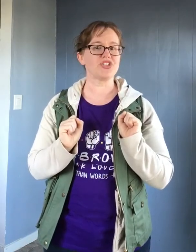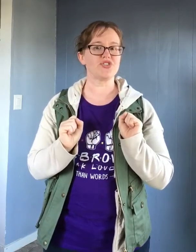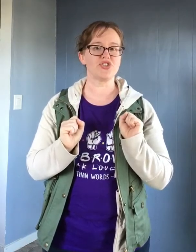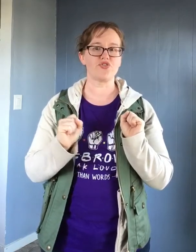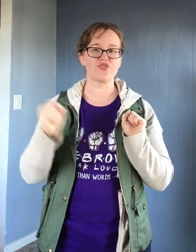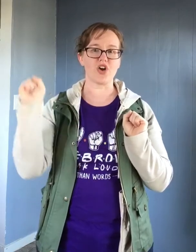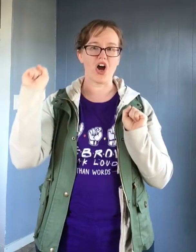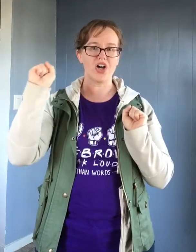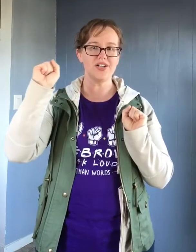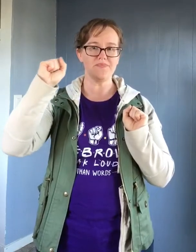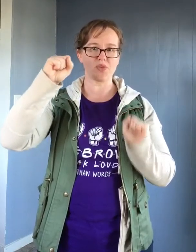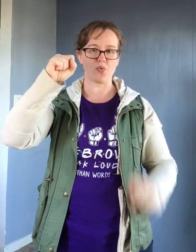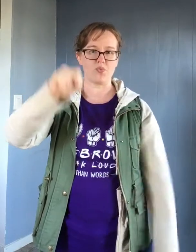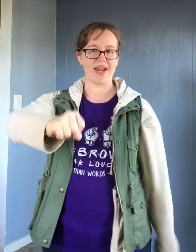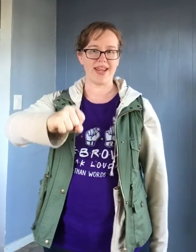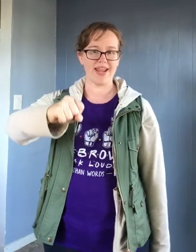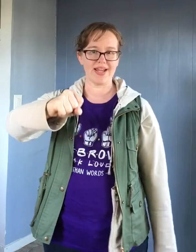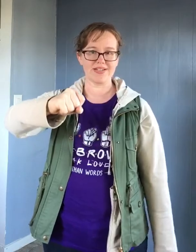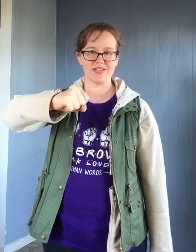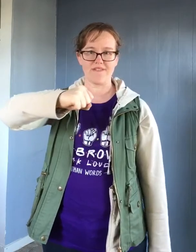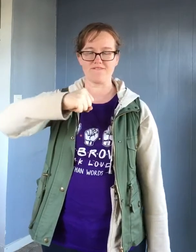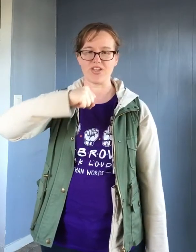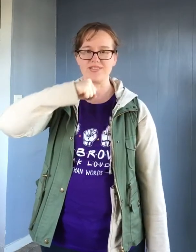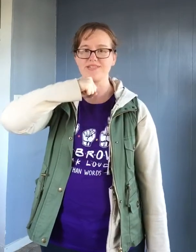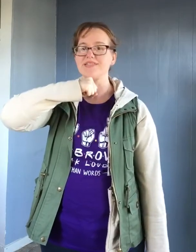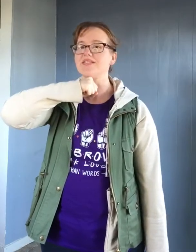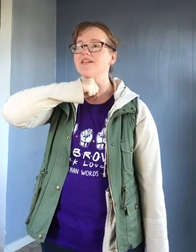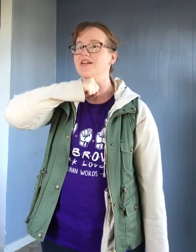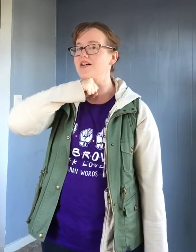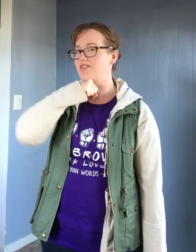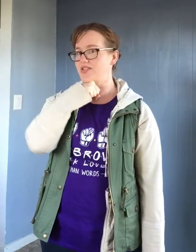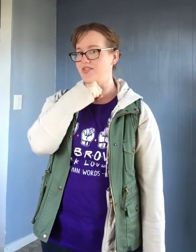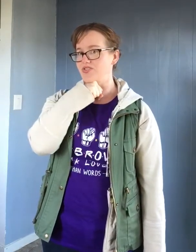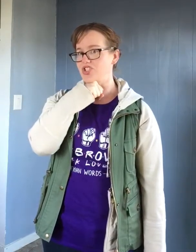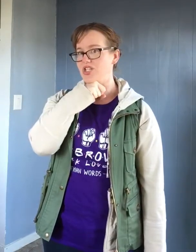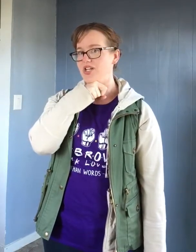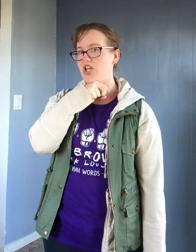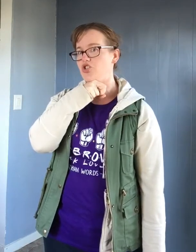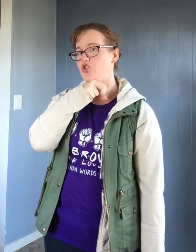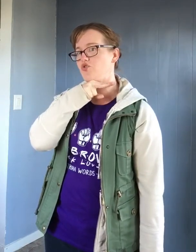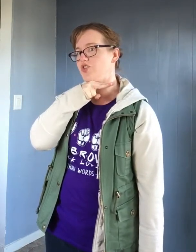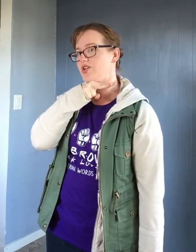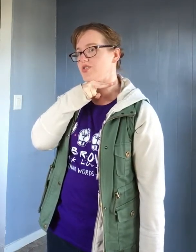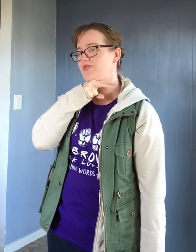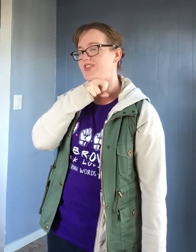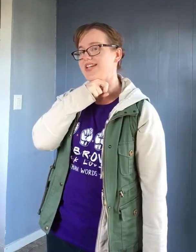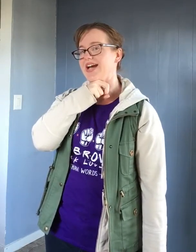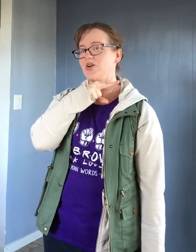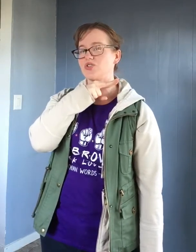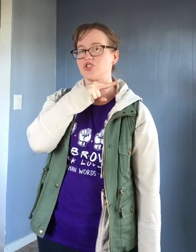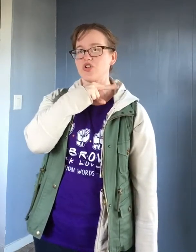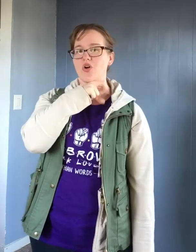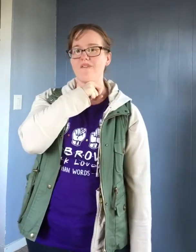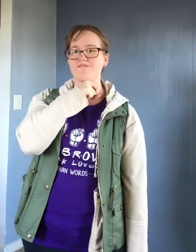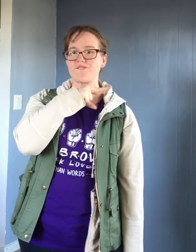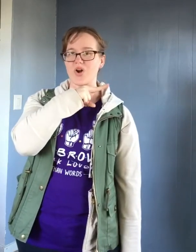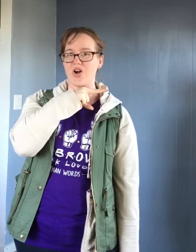I showed you frog. Right hand. Fist. Underneath your chin. And two fingers flick out. Frog.